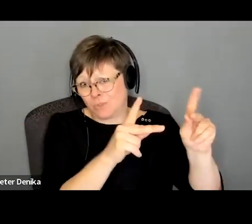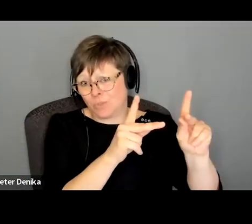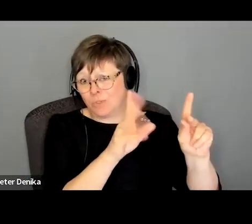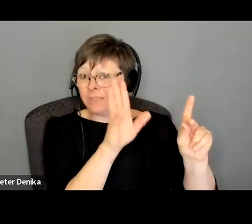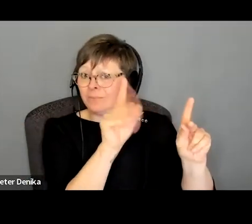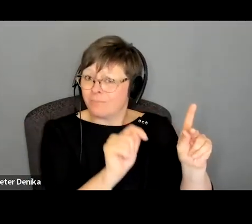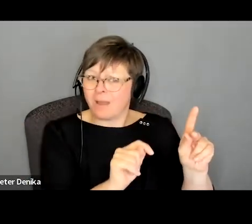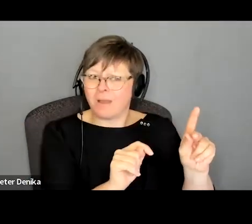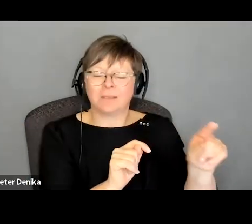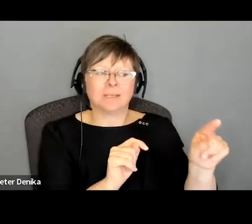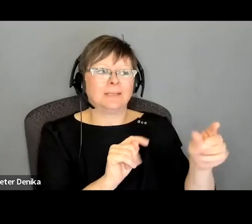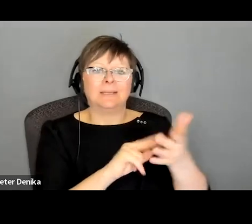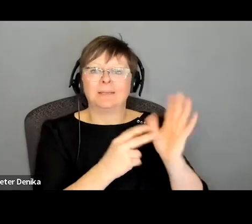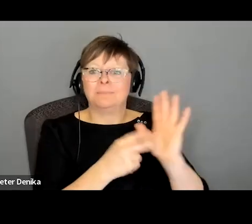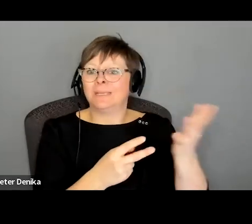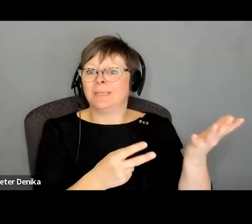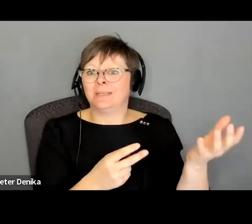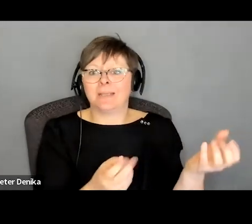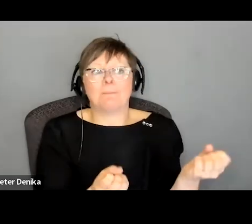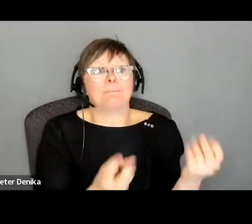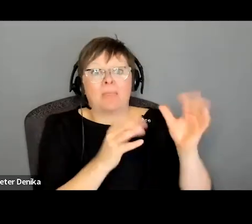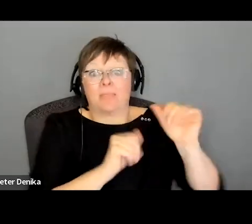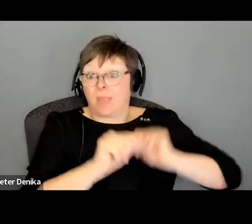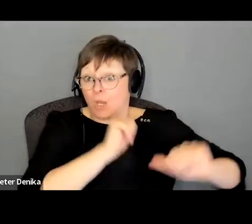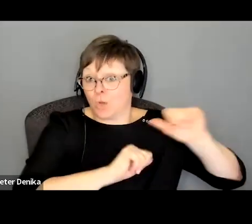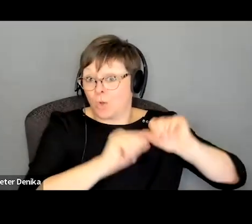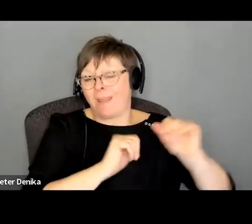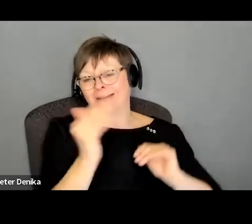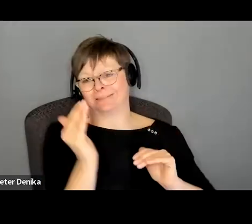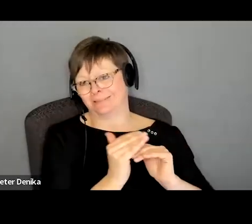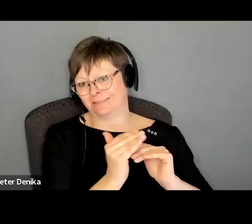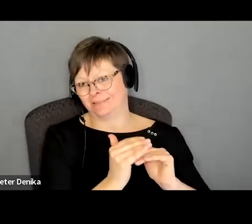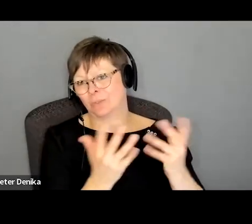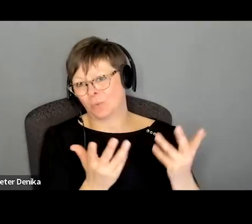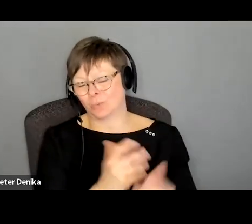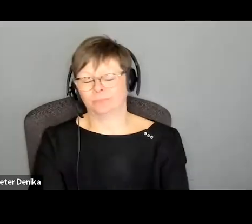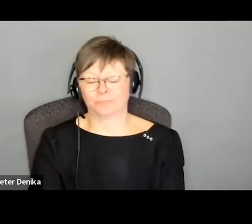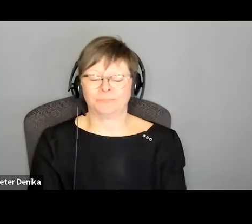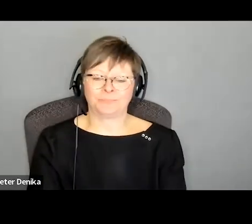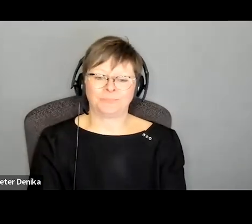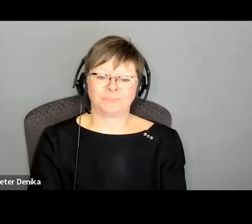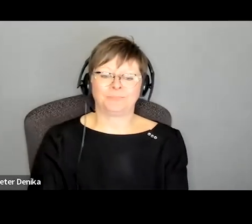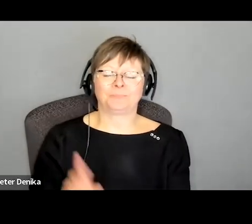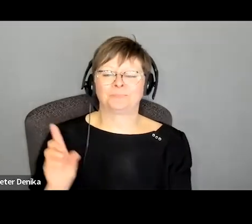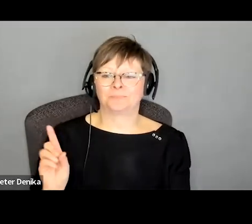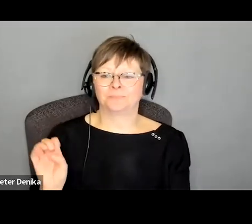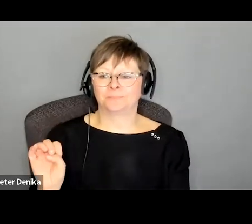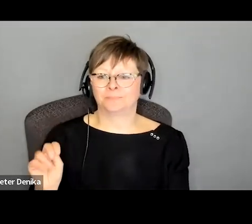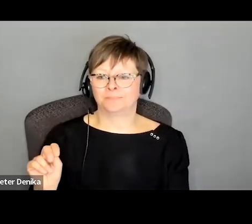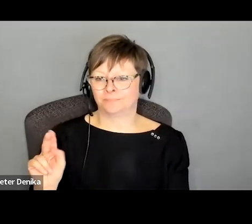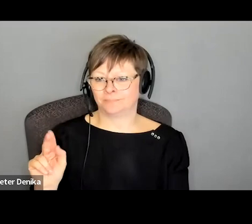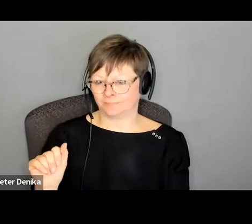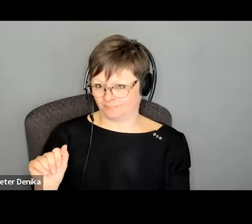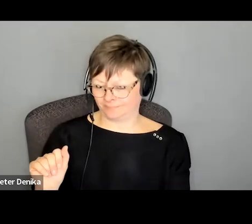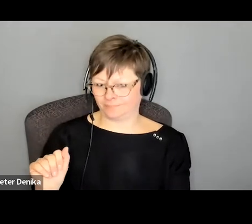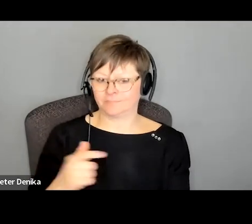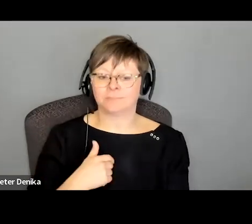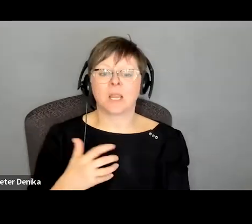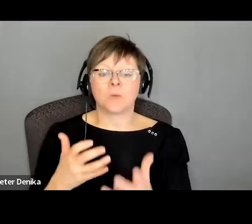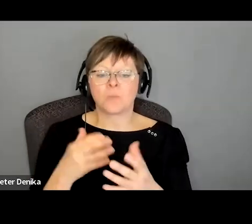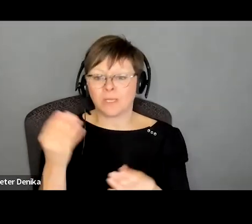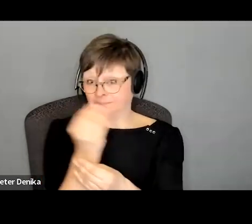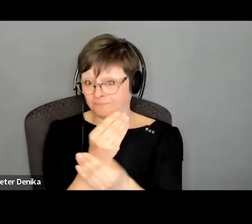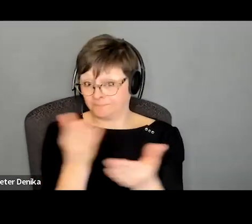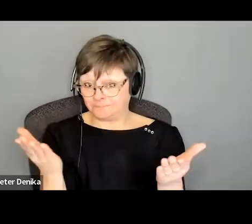terms of the amount of theater overall yeah yeah uh i just want to remind all the attendees